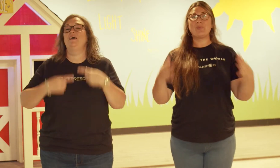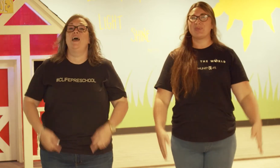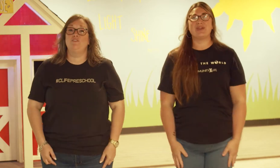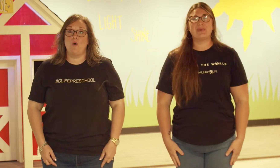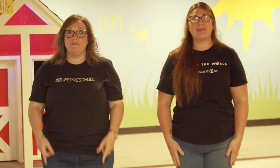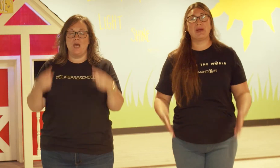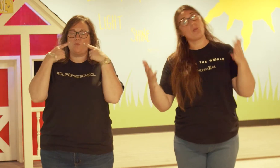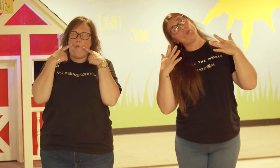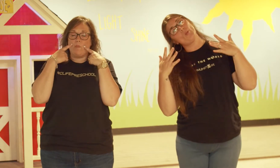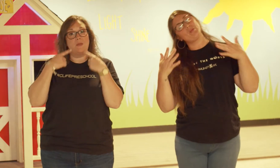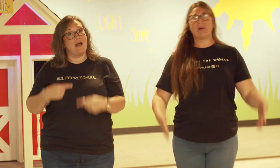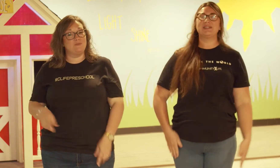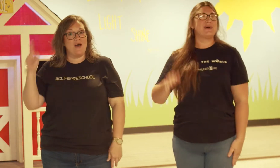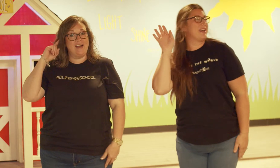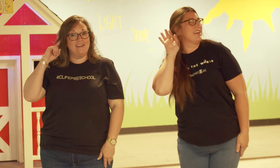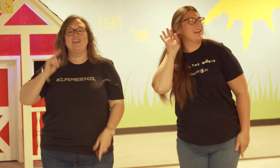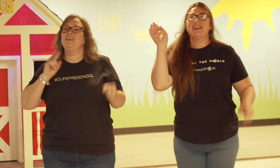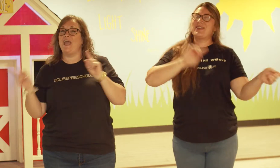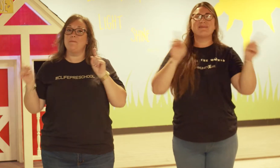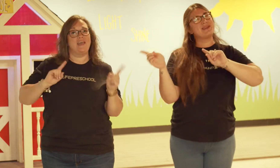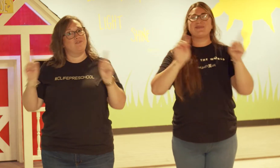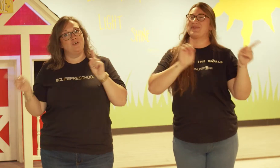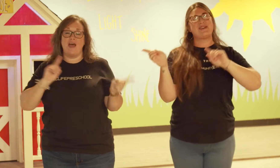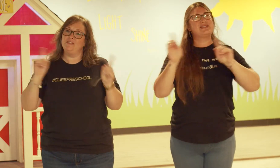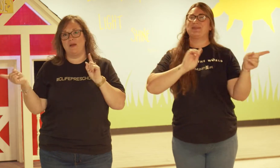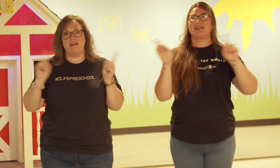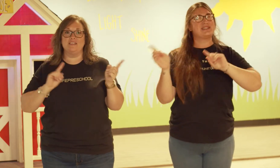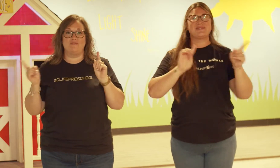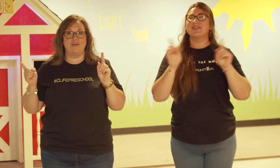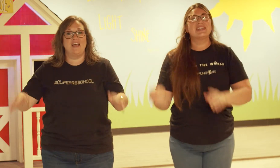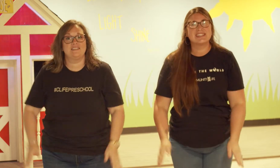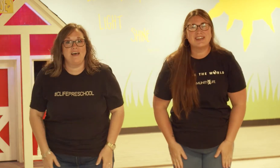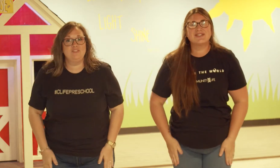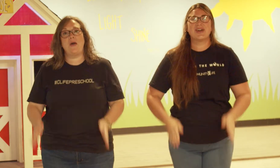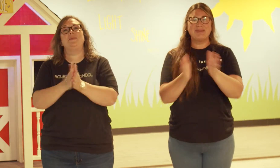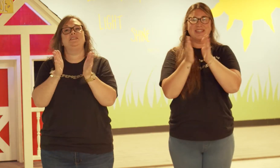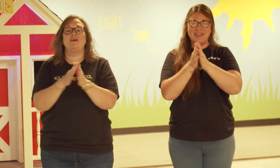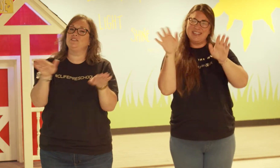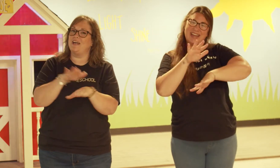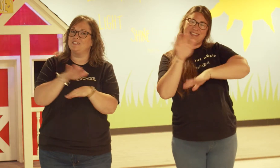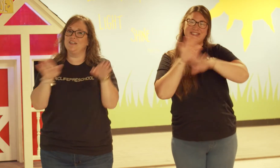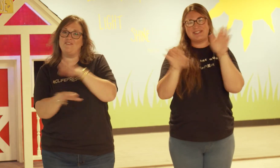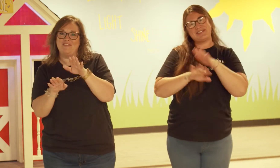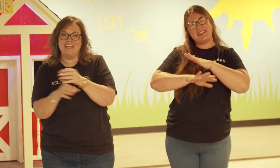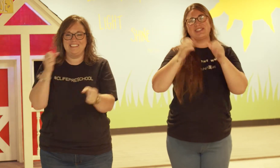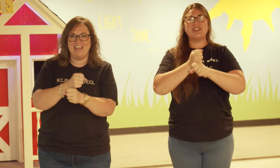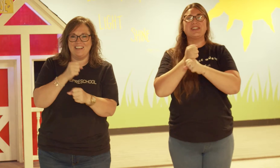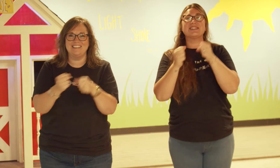If you wanna be a lemon, you might as well hear it You can't be a fruit of the spirit, cause the fruit is love, joy, peace, pace Kindness, goodness, faithfulness, gentleness,